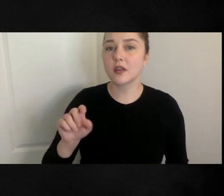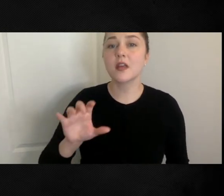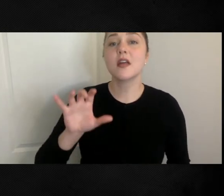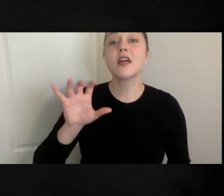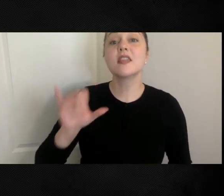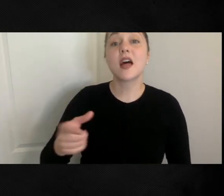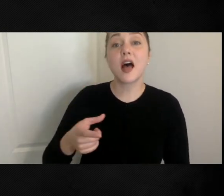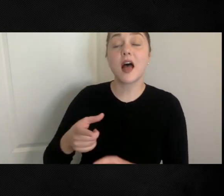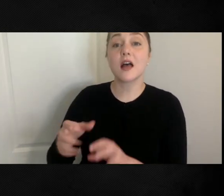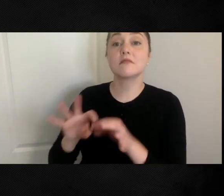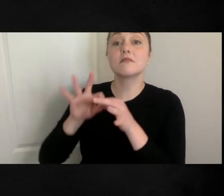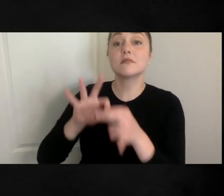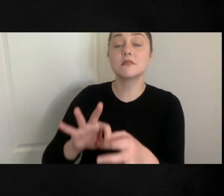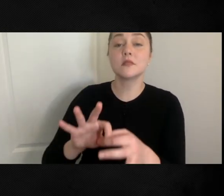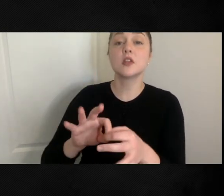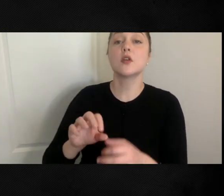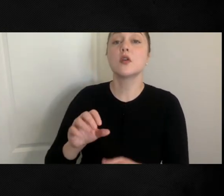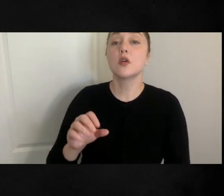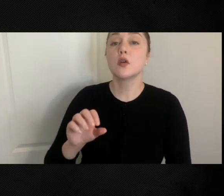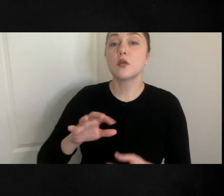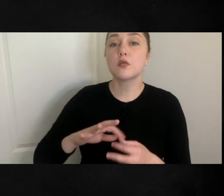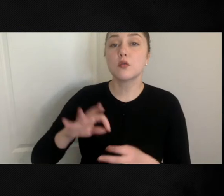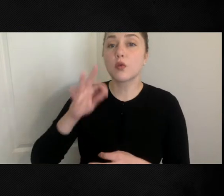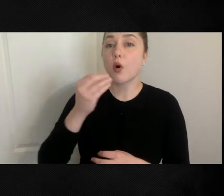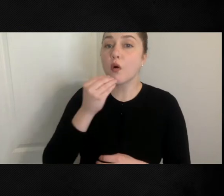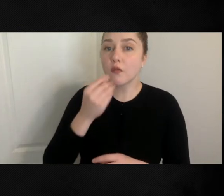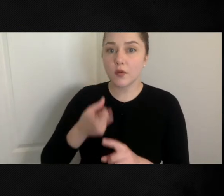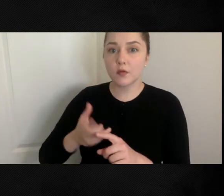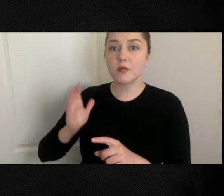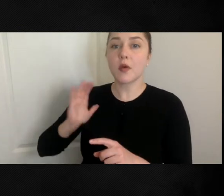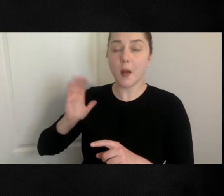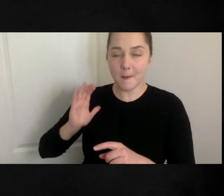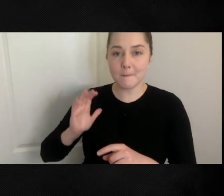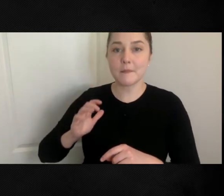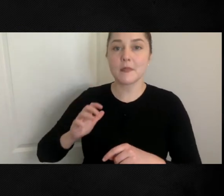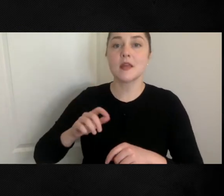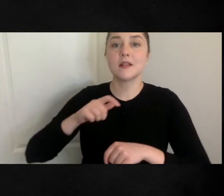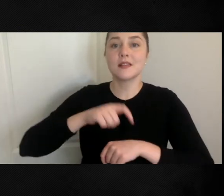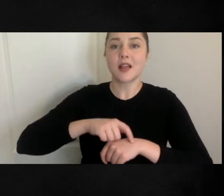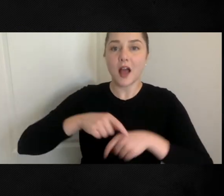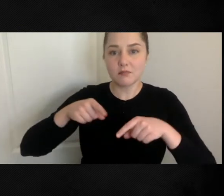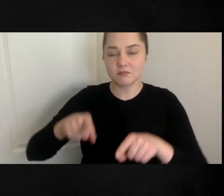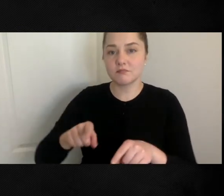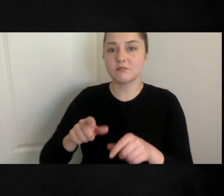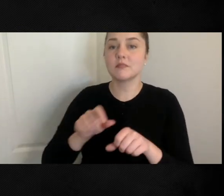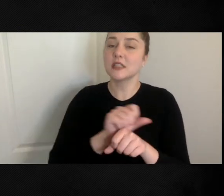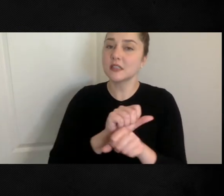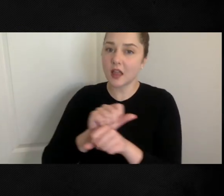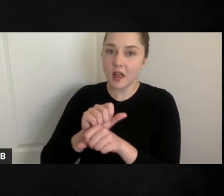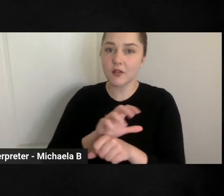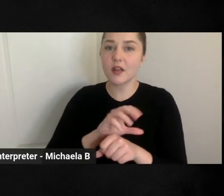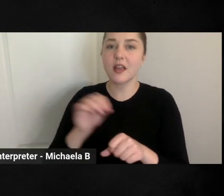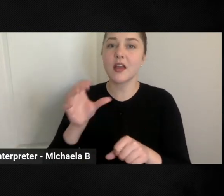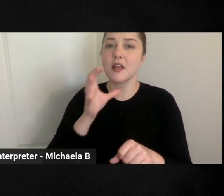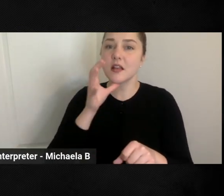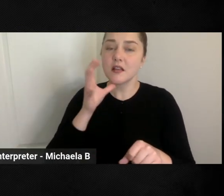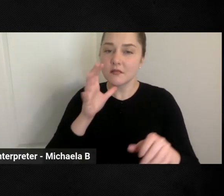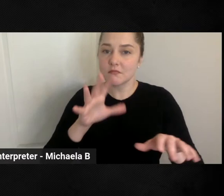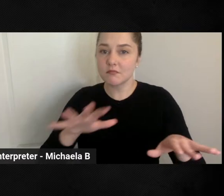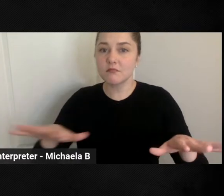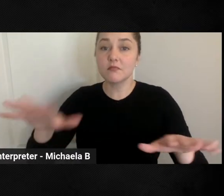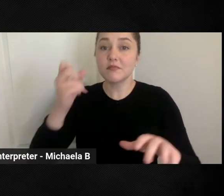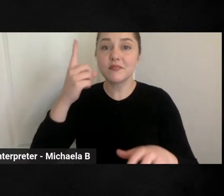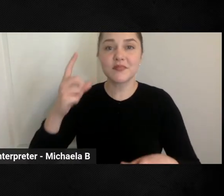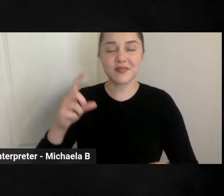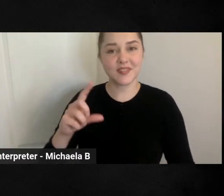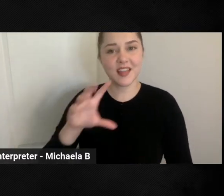back from the period of enslavement plantation light. Because again, African Americans have been always